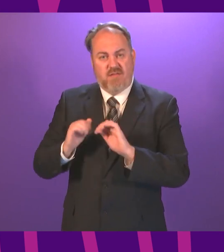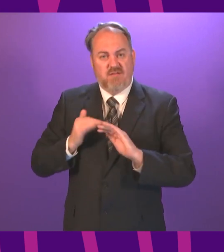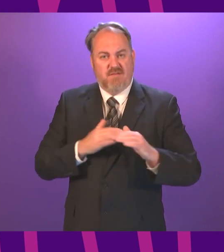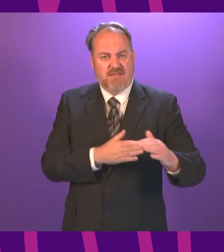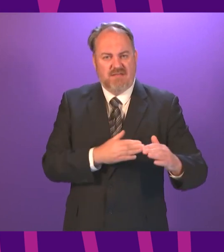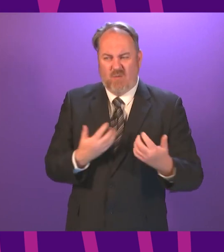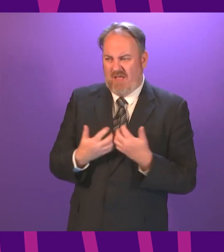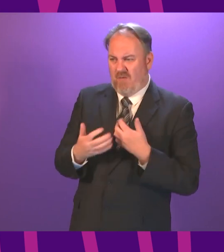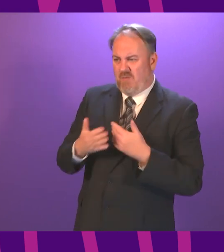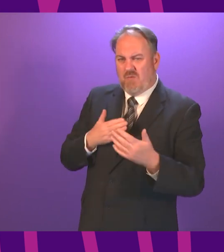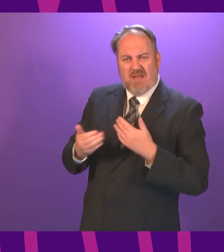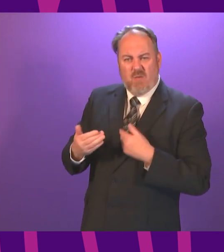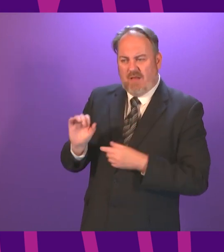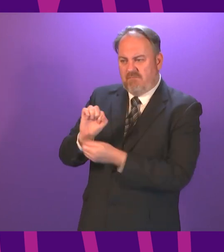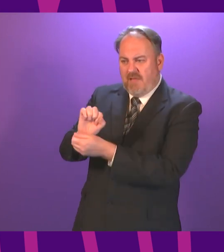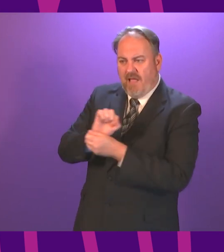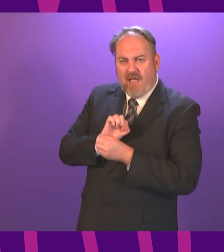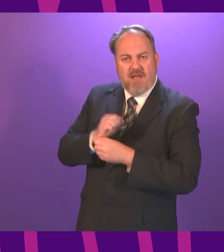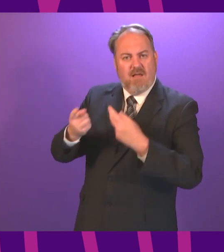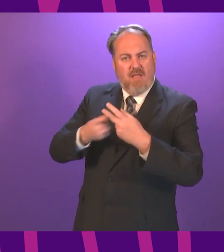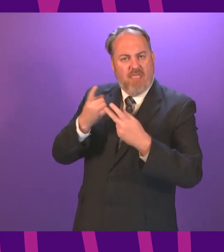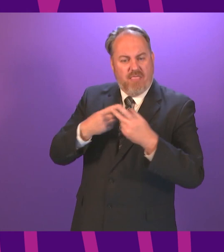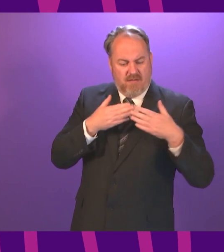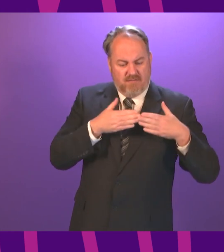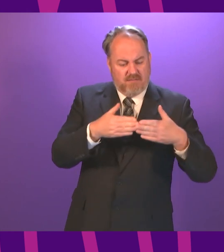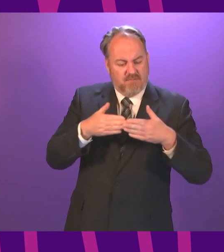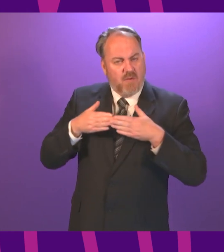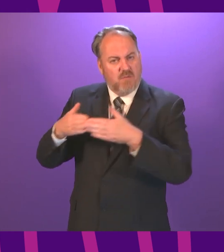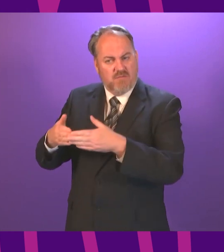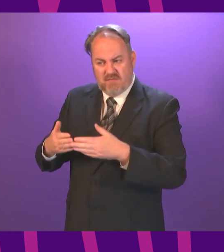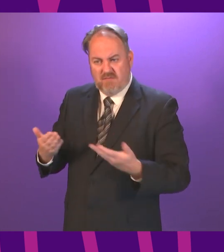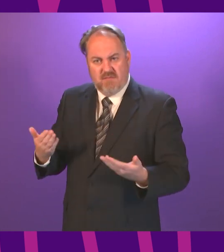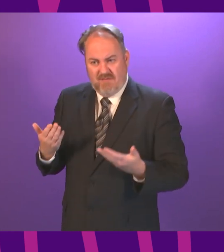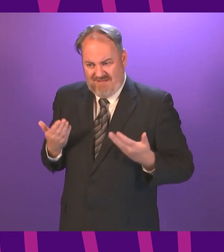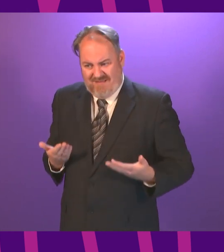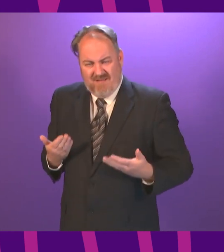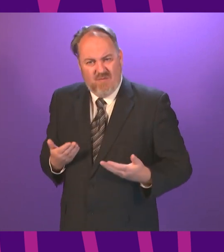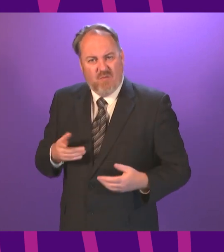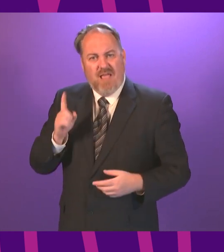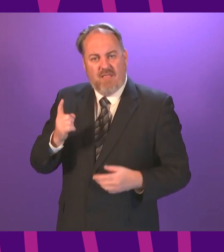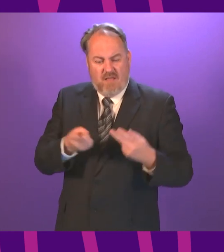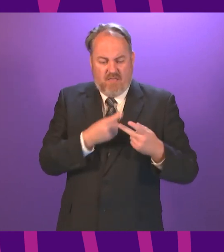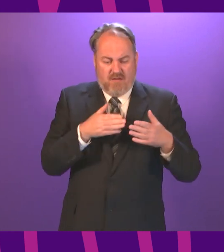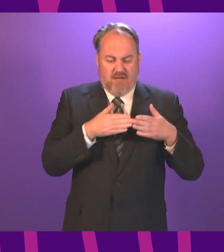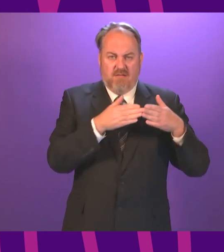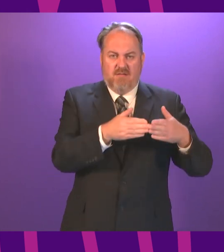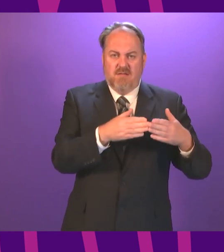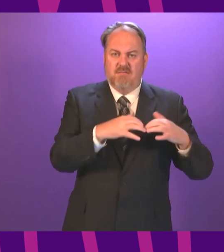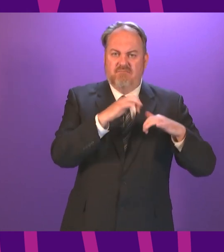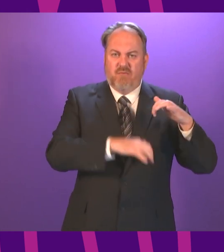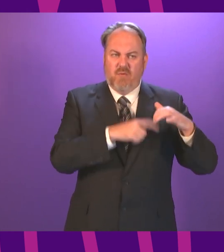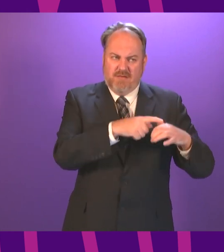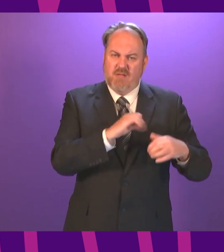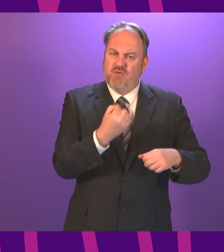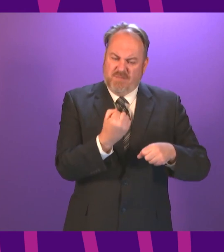term to charter additional vessels and to ensure that the next overdue vessel is placed with a shipyard soon? Mr